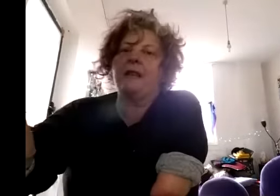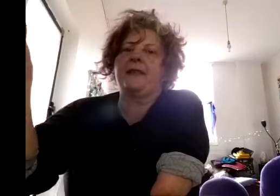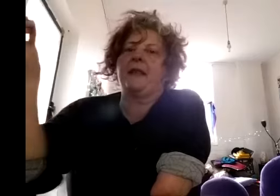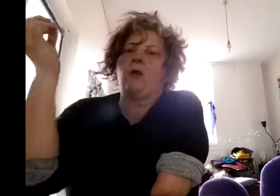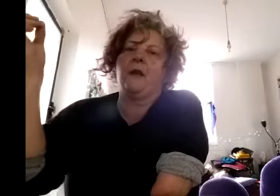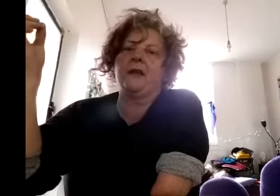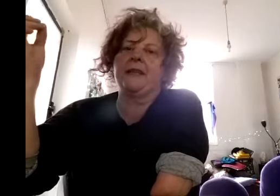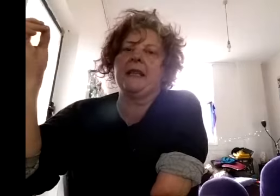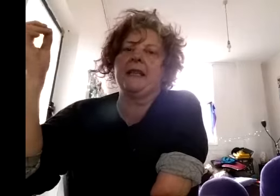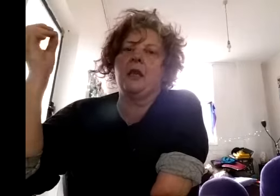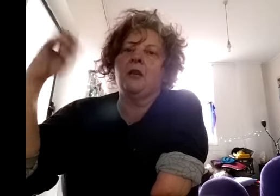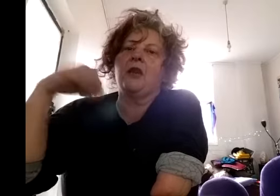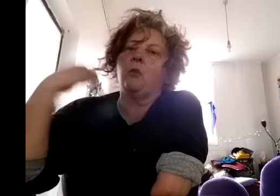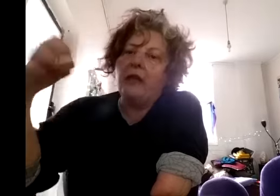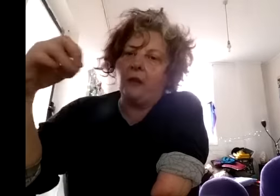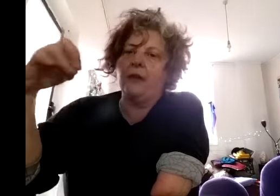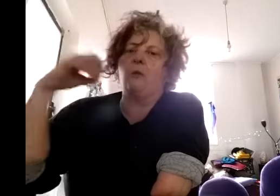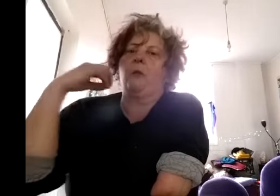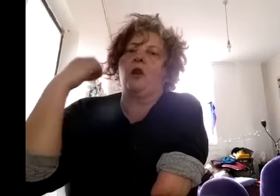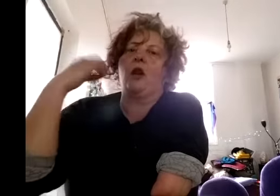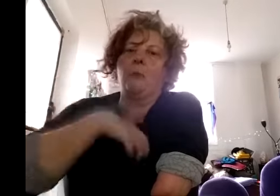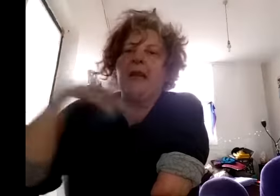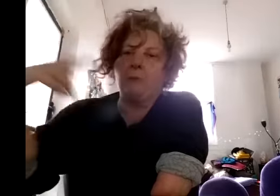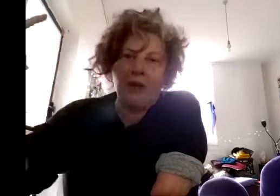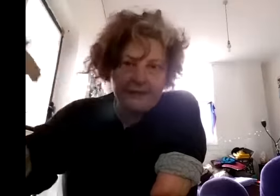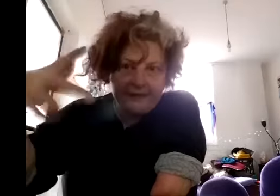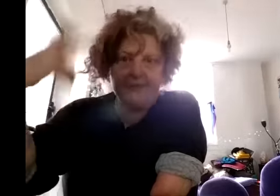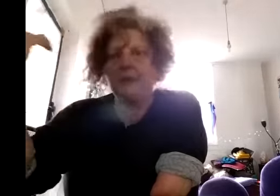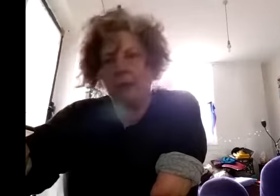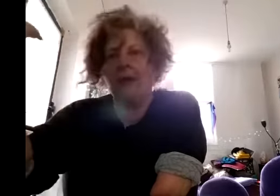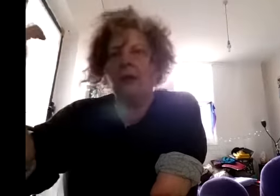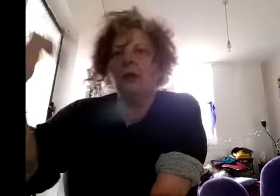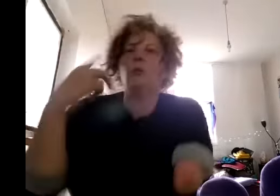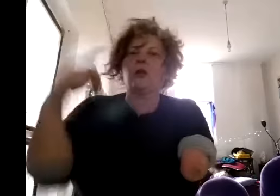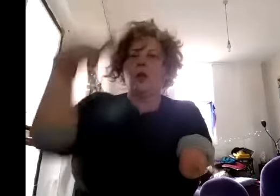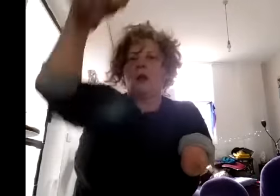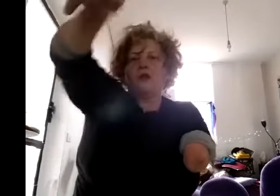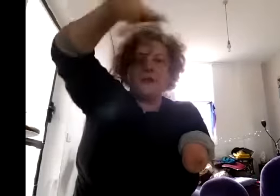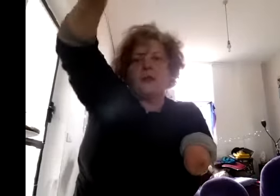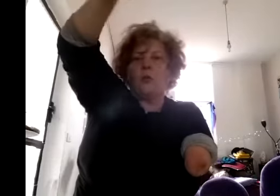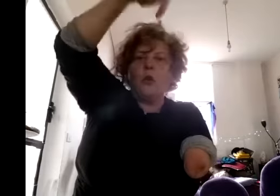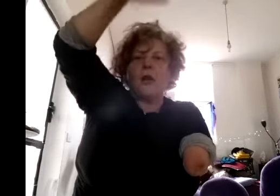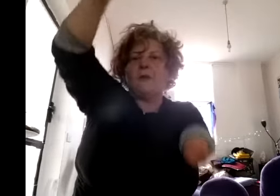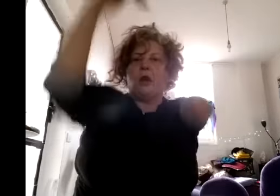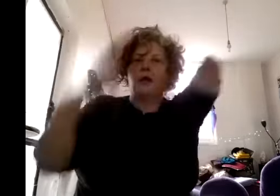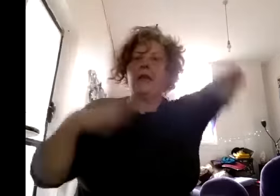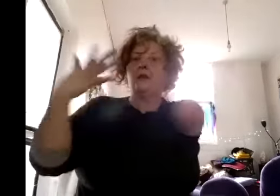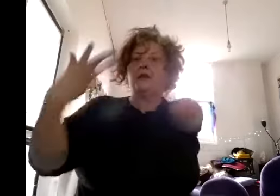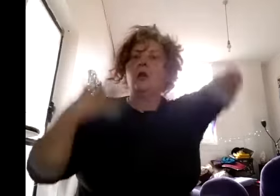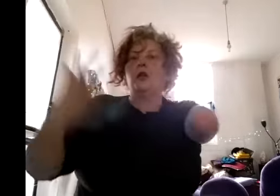they were in those days so weekly we would go me and my sisters and my brother would go just a little walk up the road and you know